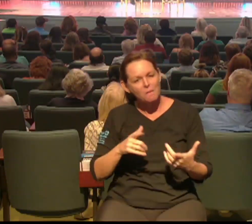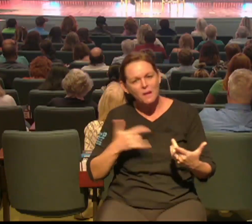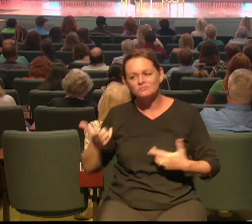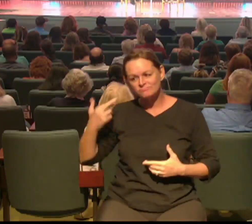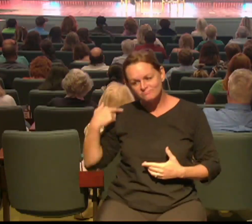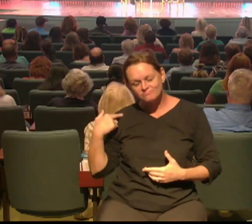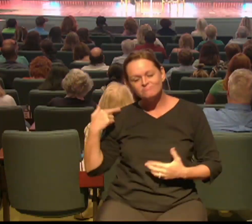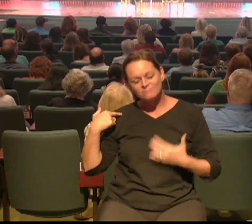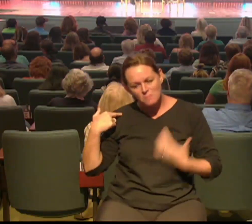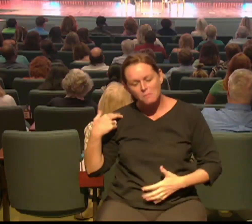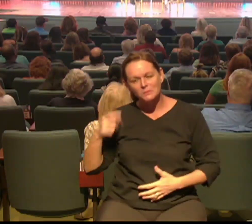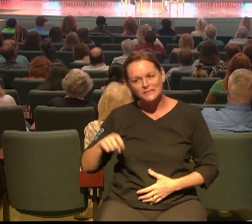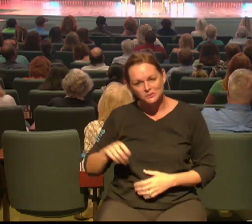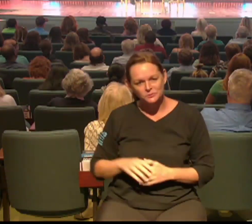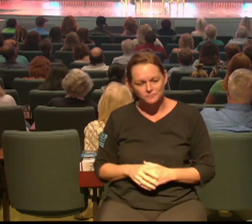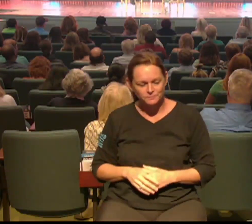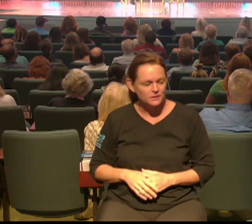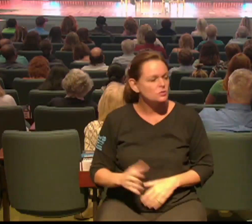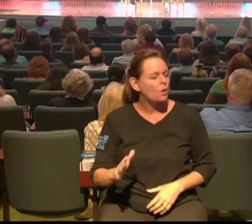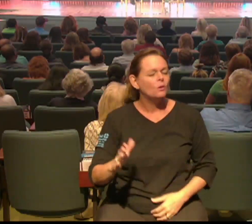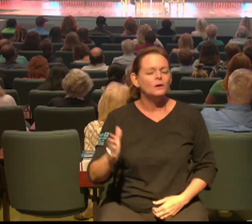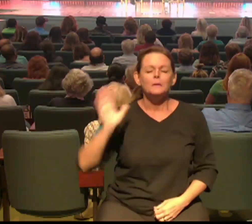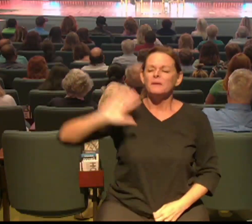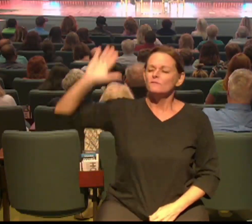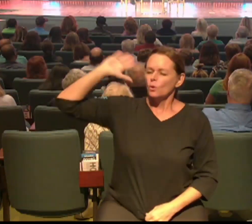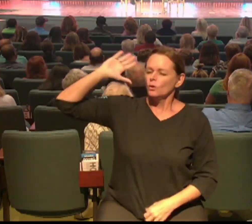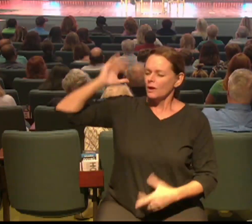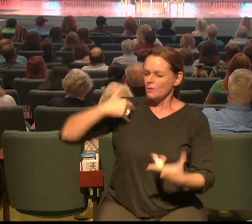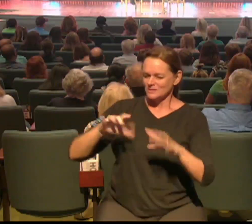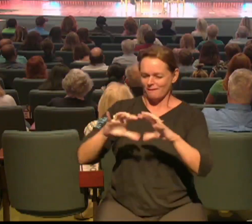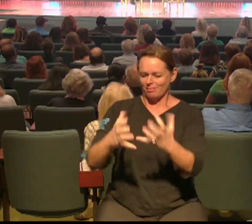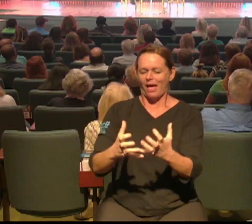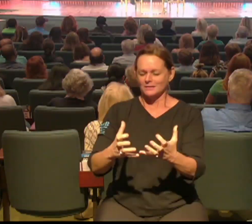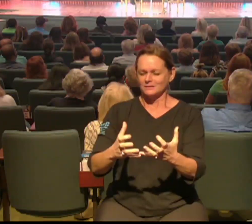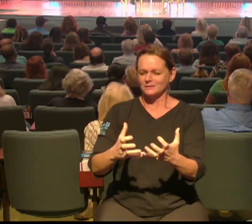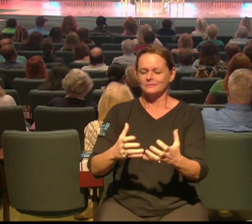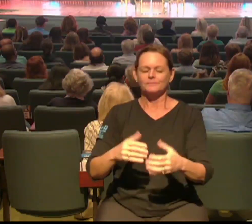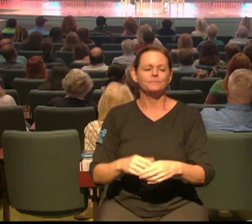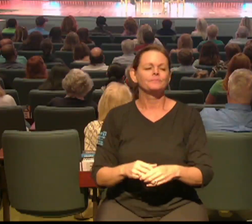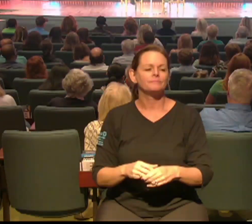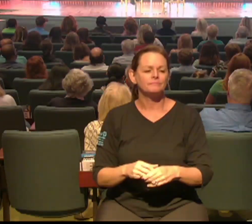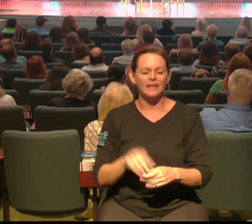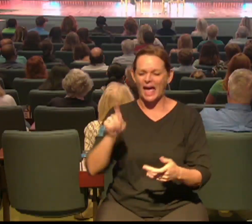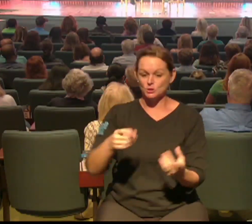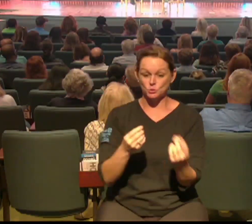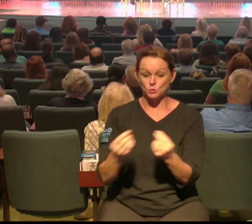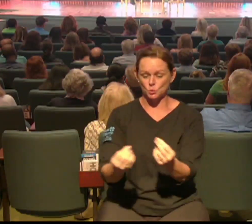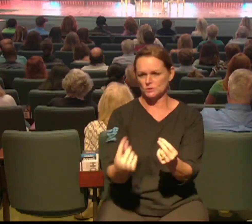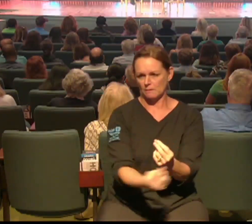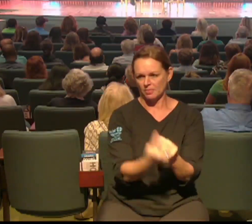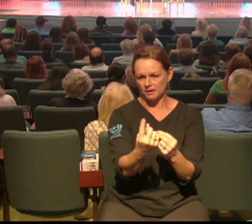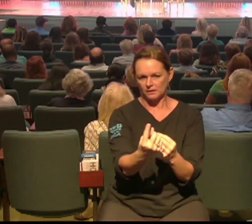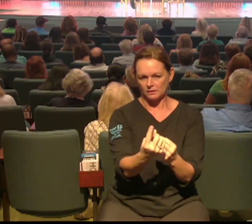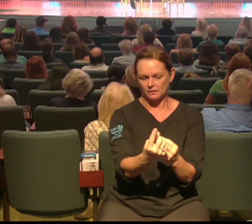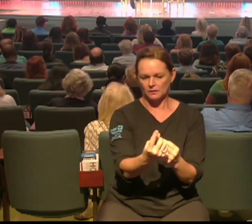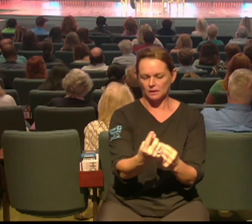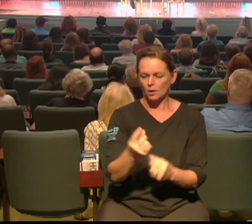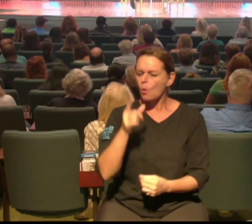the Bible study they gave you an action step and the action step was to write a letter to the person who was responsible for bringing you to Christ,